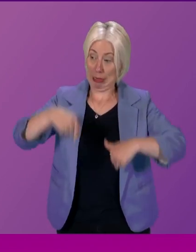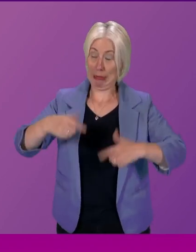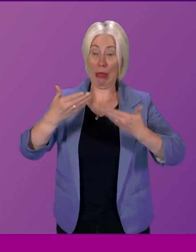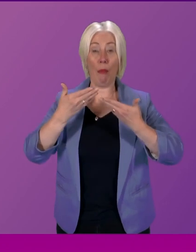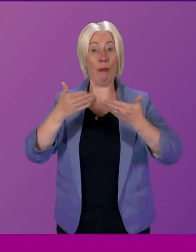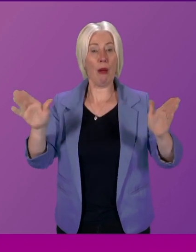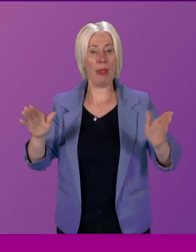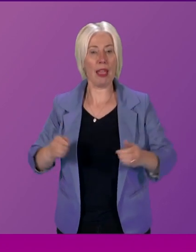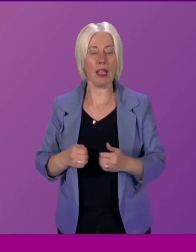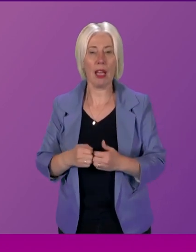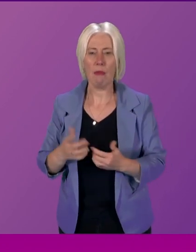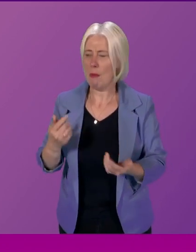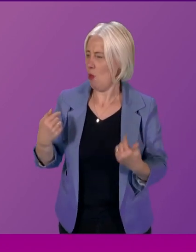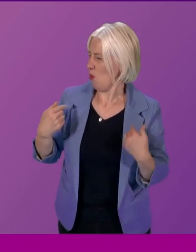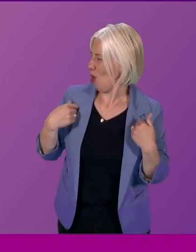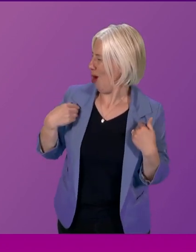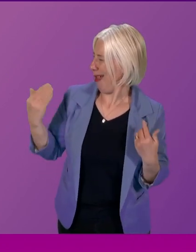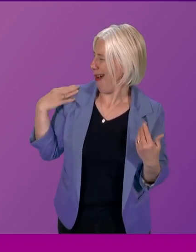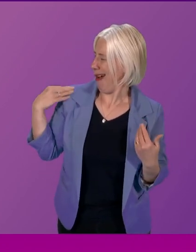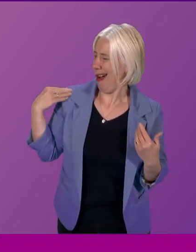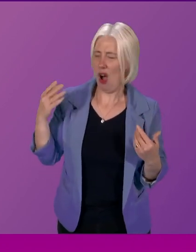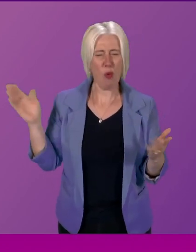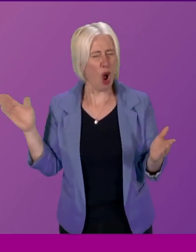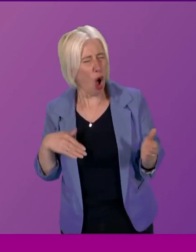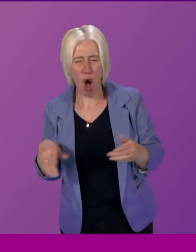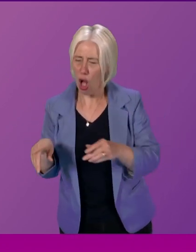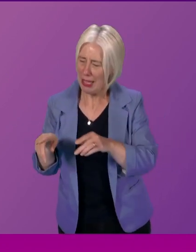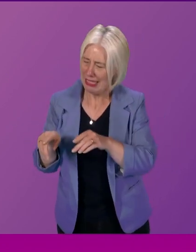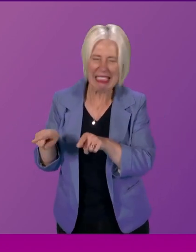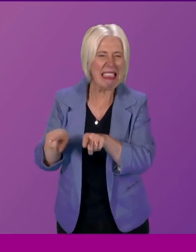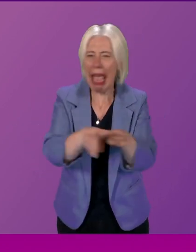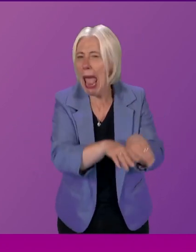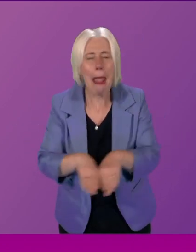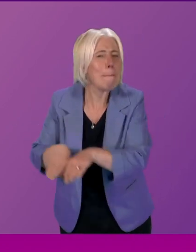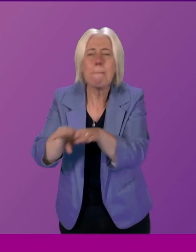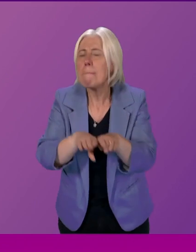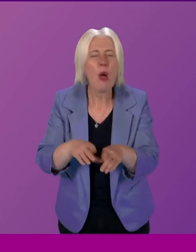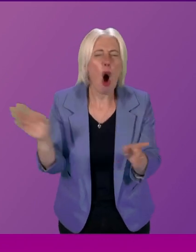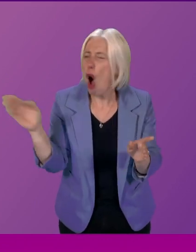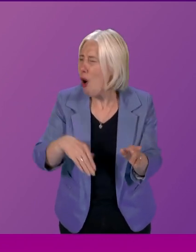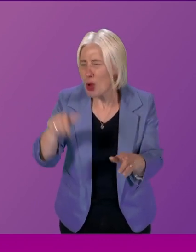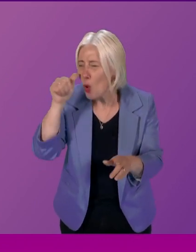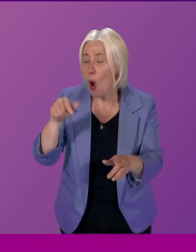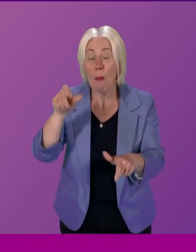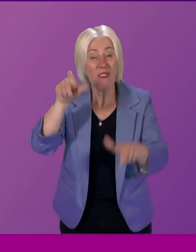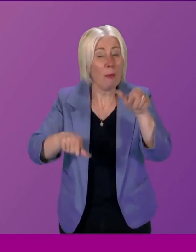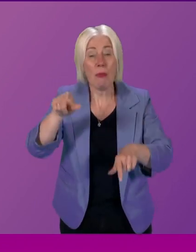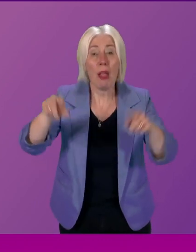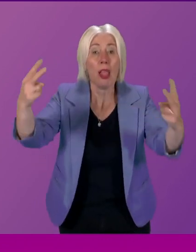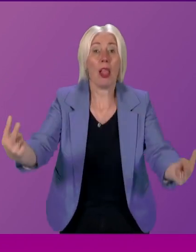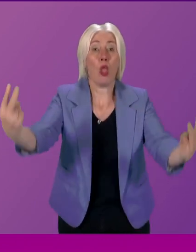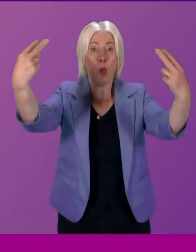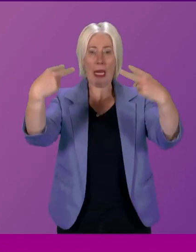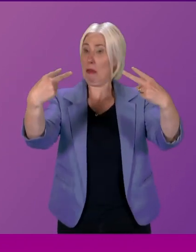-congratulatory way that we're all Jack Tamsen's bairns the fact is from the outside looking in we're